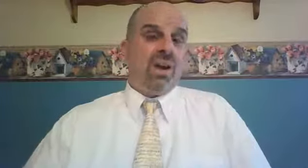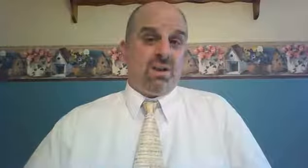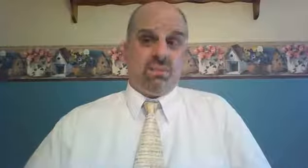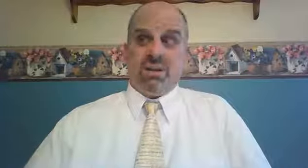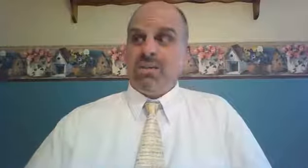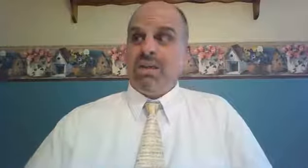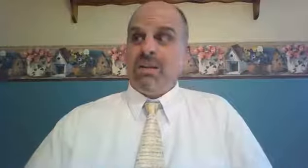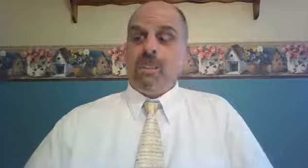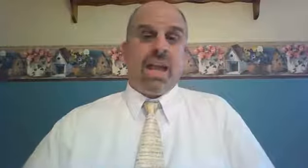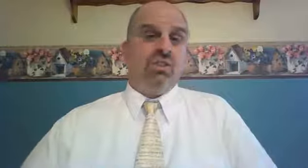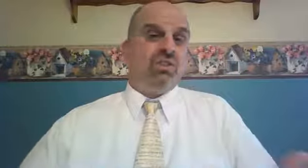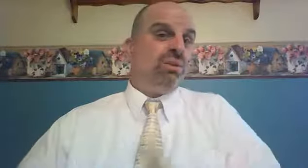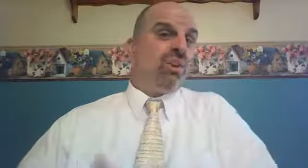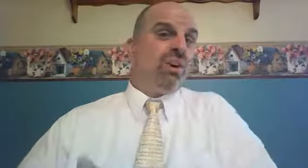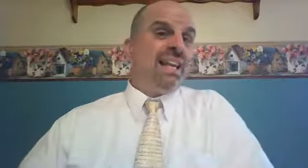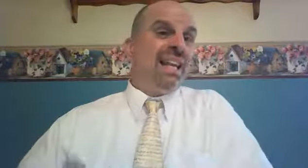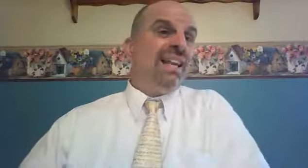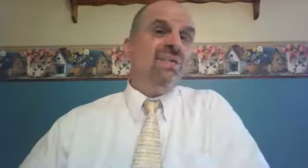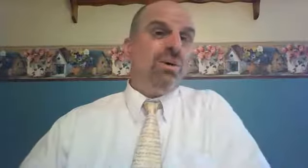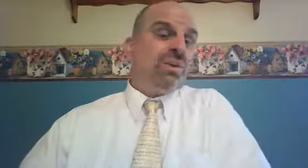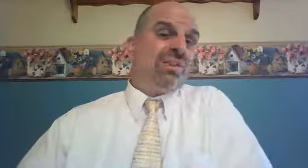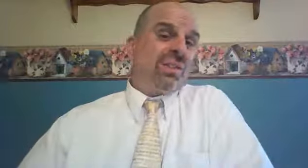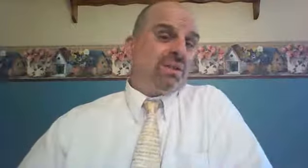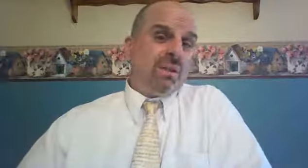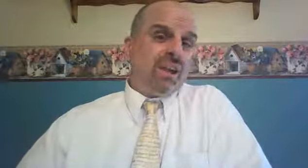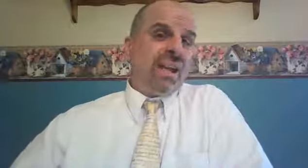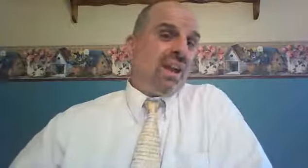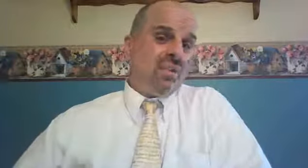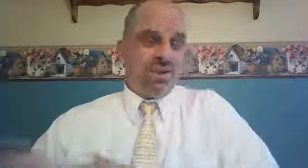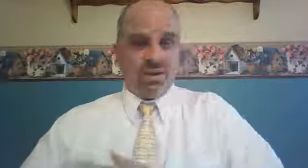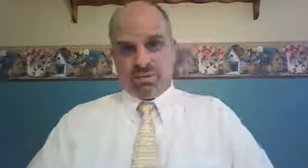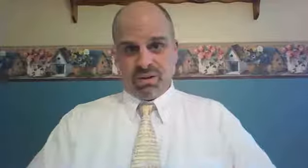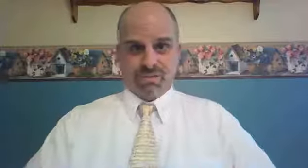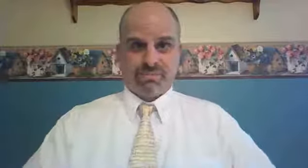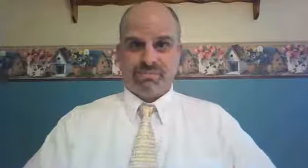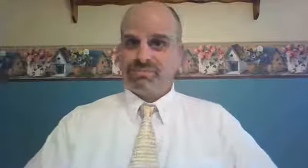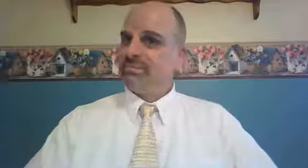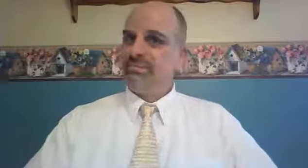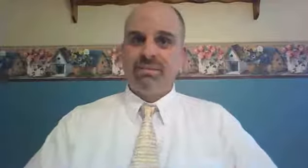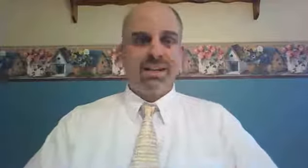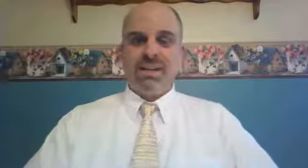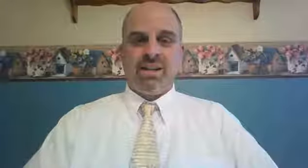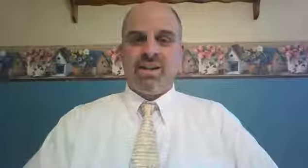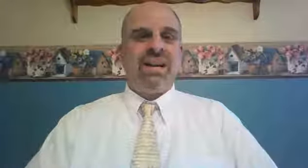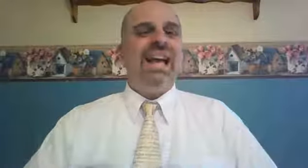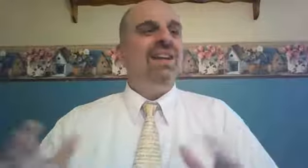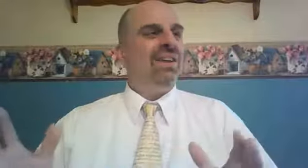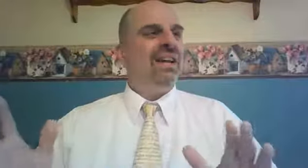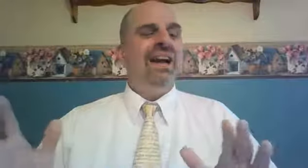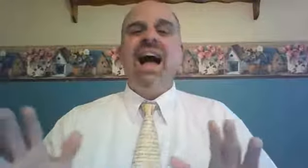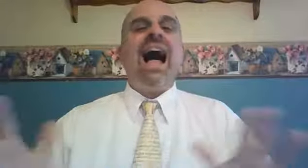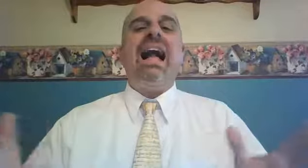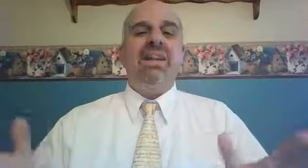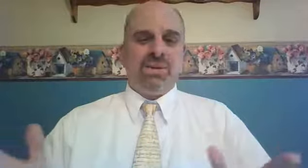husbands, and she was currently living with a sixth man, not her husband. You know, not even Hollywood